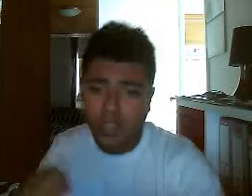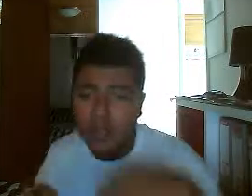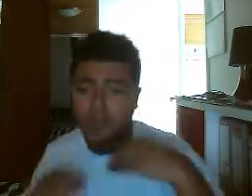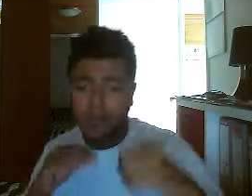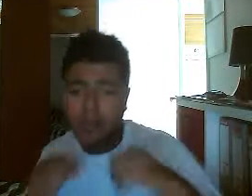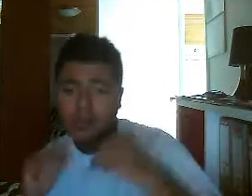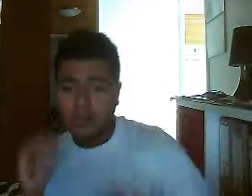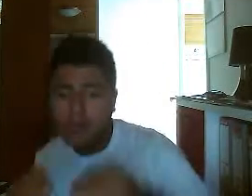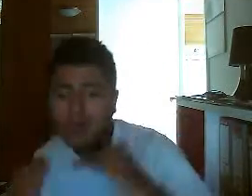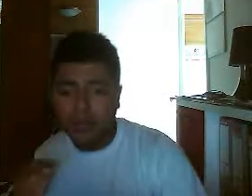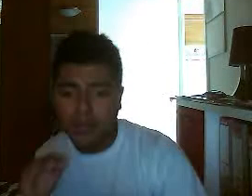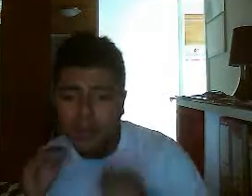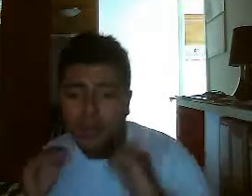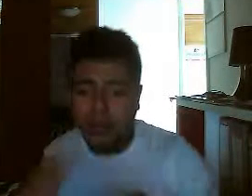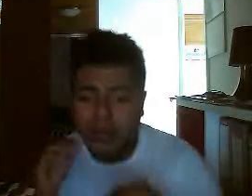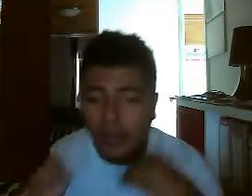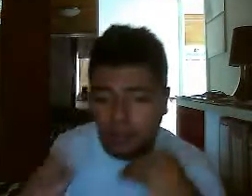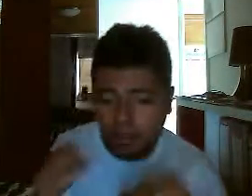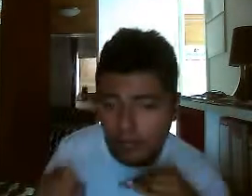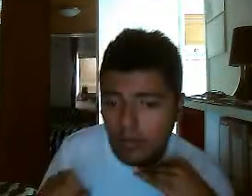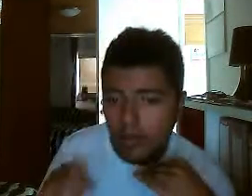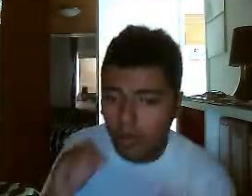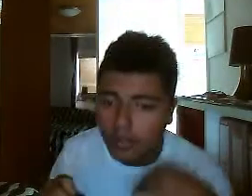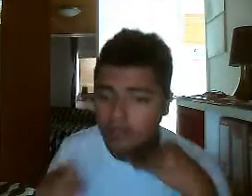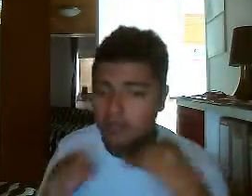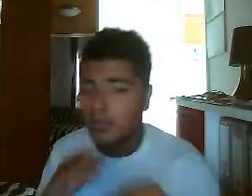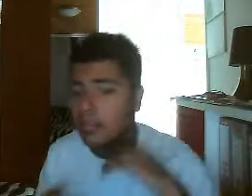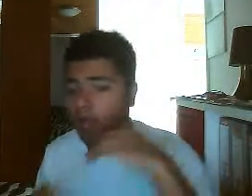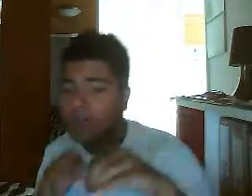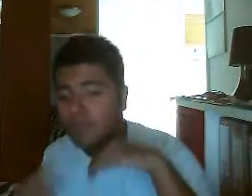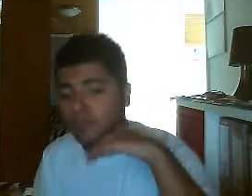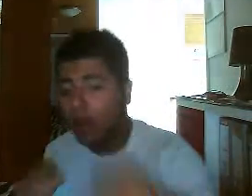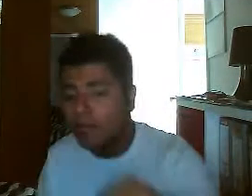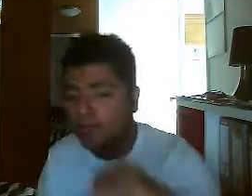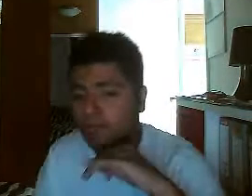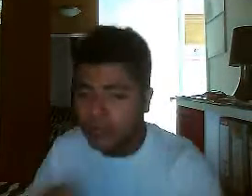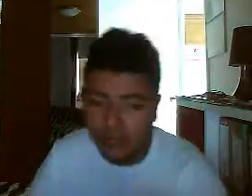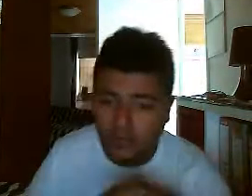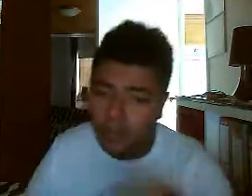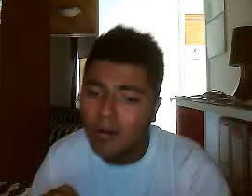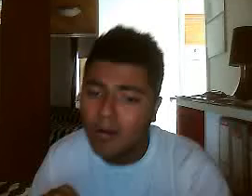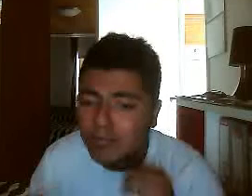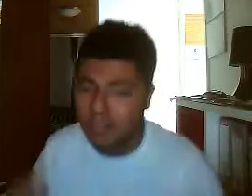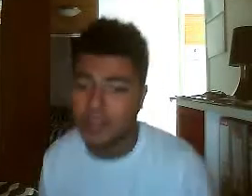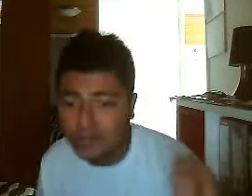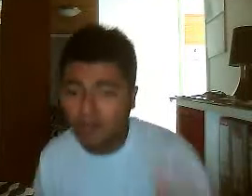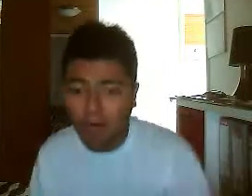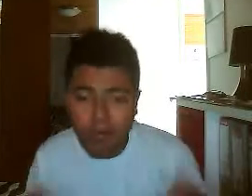Britney, my lady, I think it has thousands of them up in sky All you